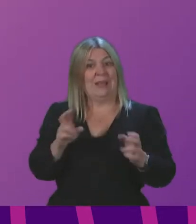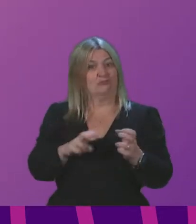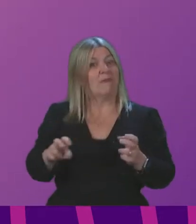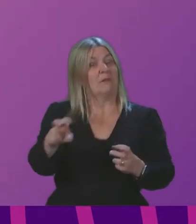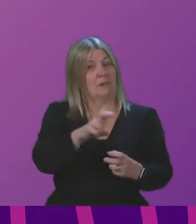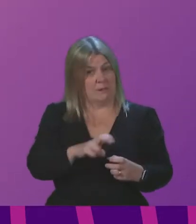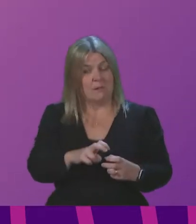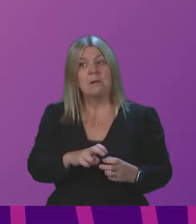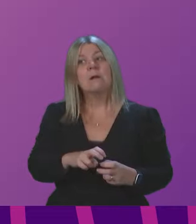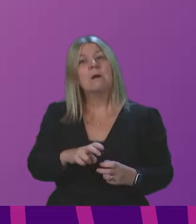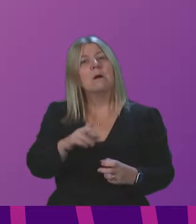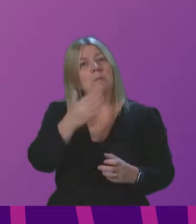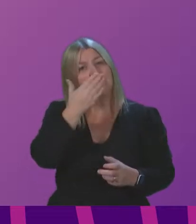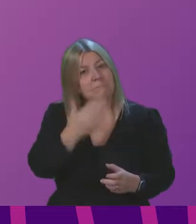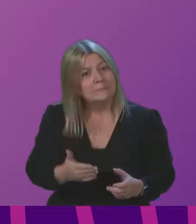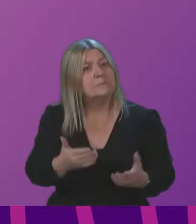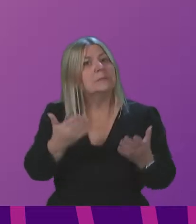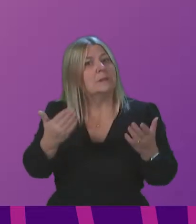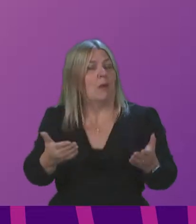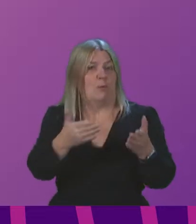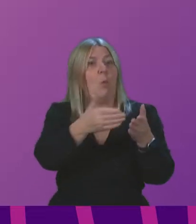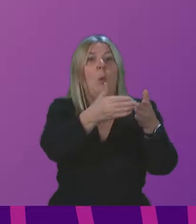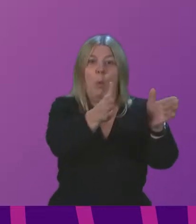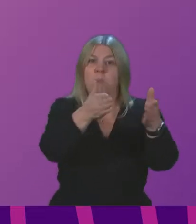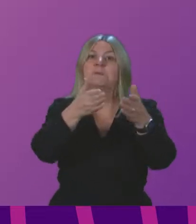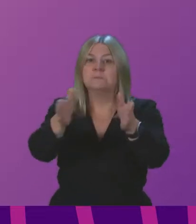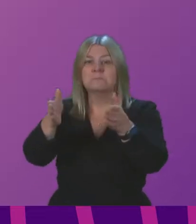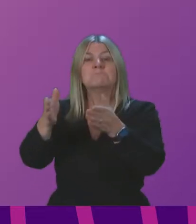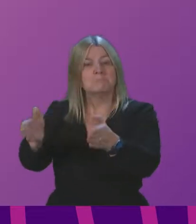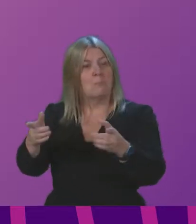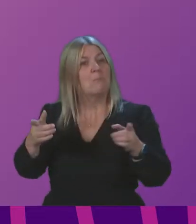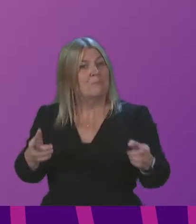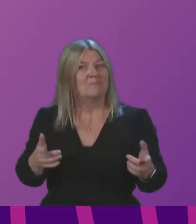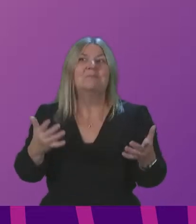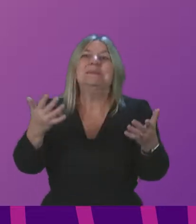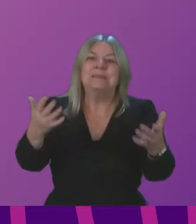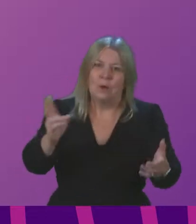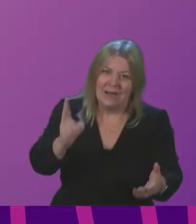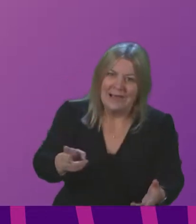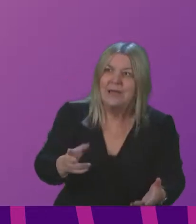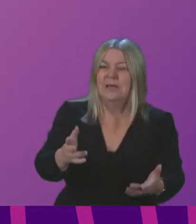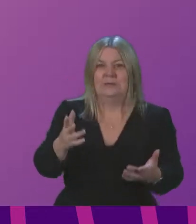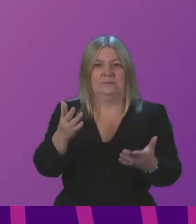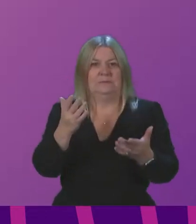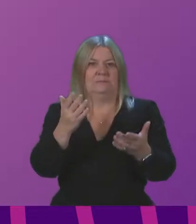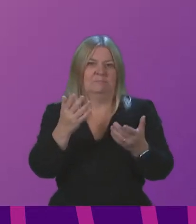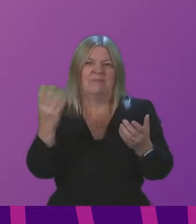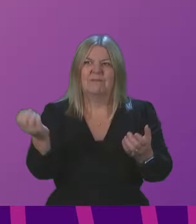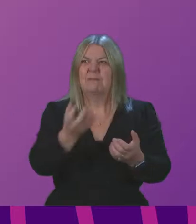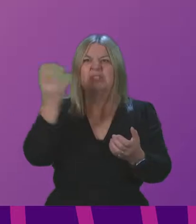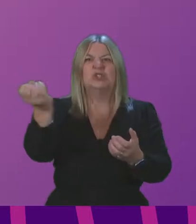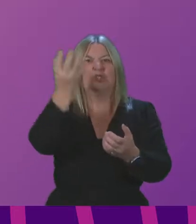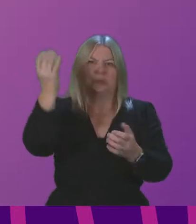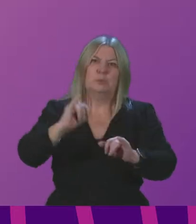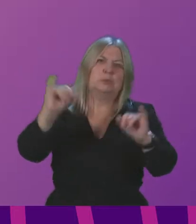to normal and those living, working and playing along them are again being subjected to a higher level of pollution. As part of